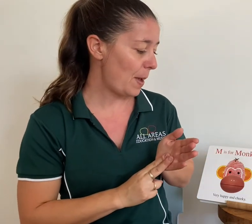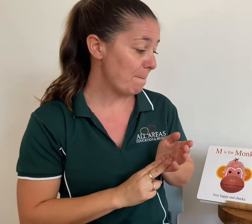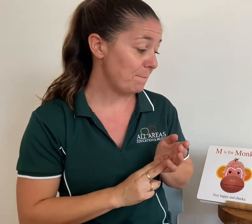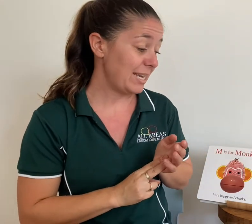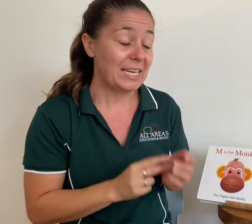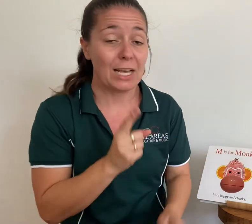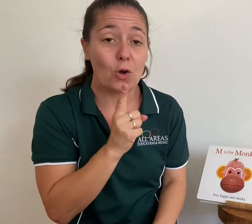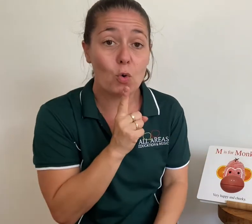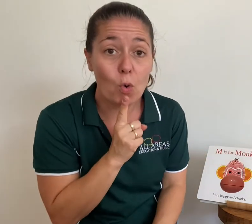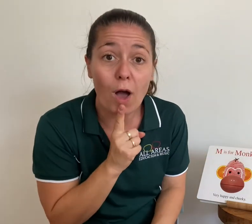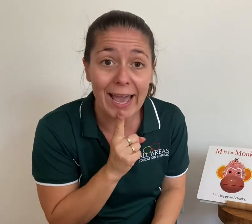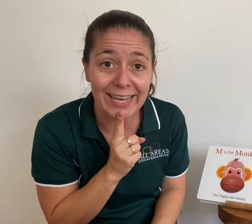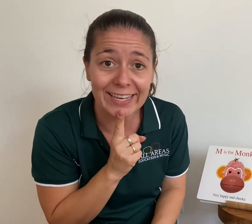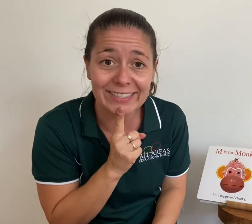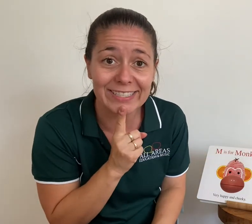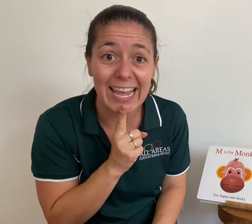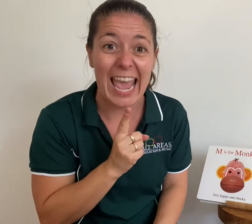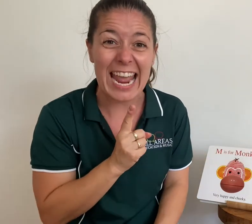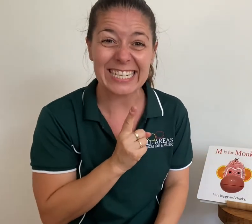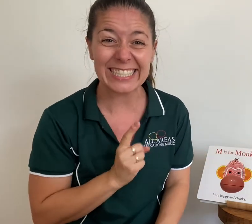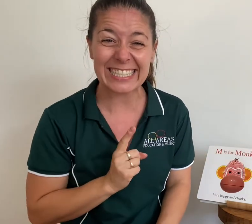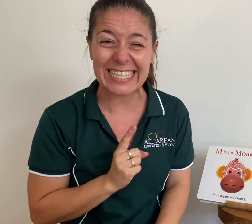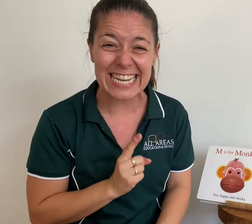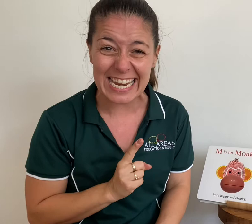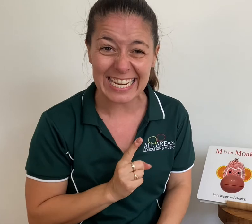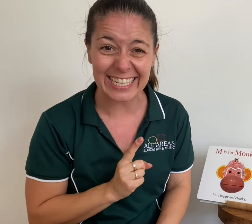Being quiet and sneaky.